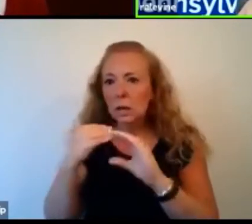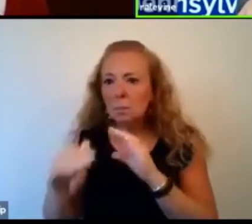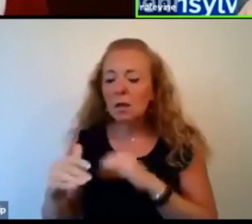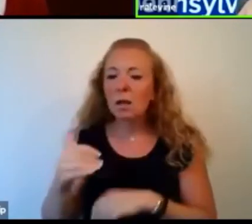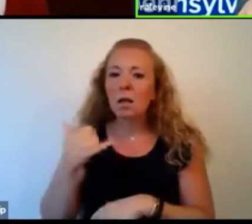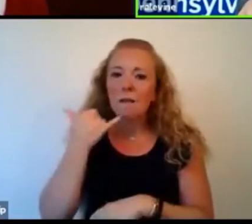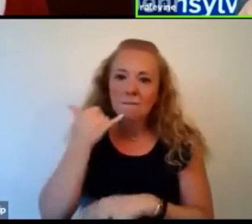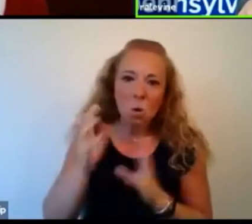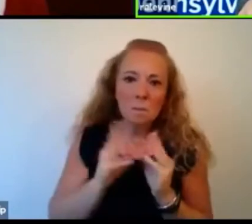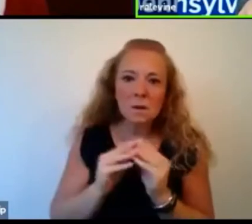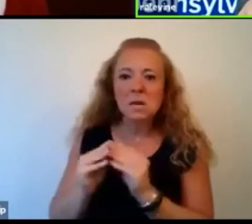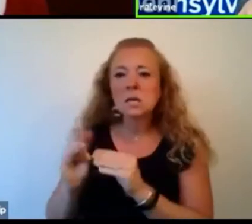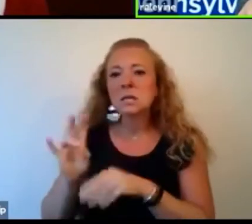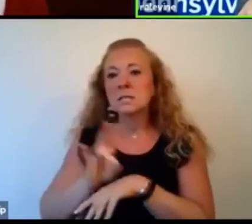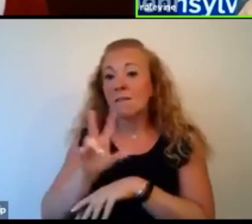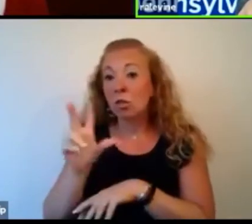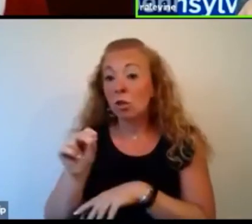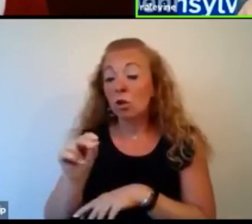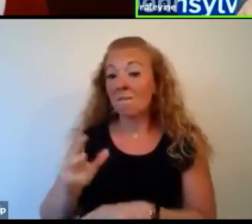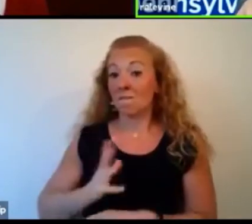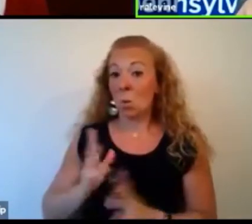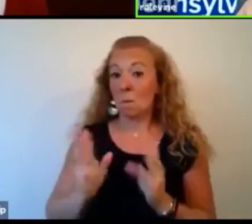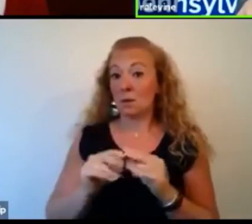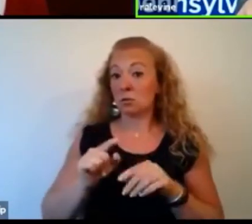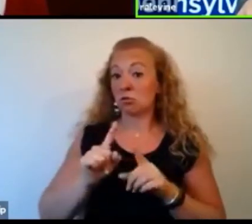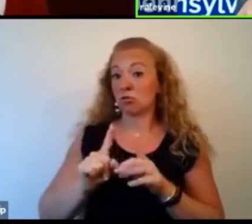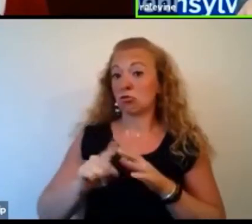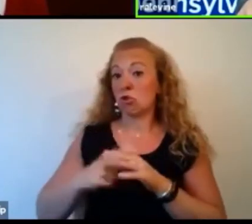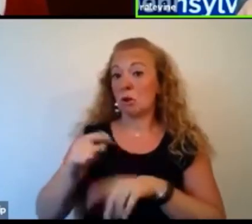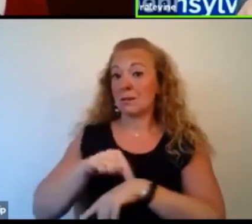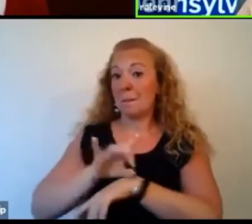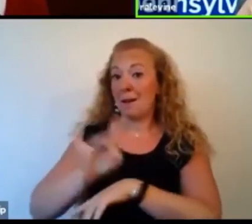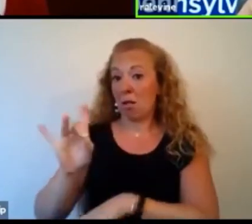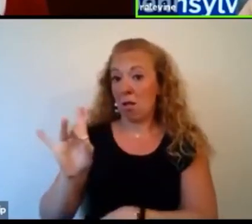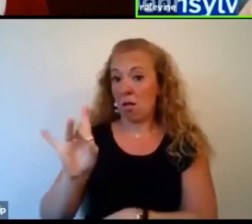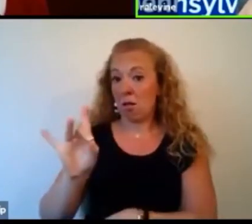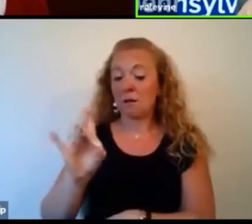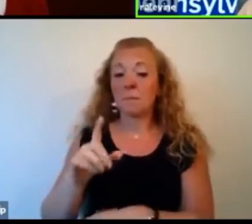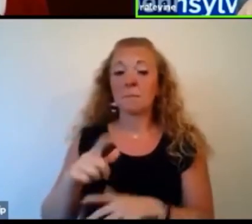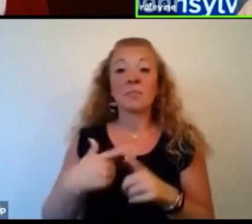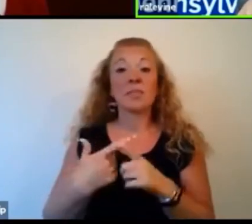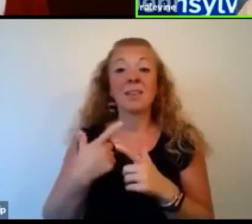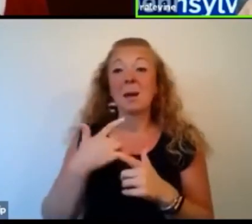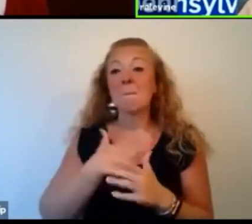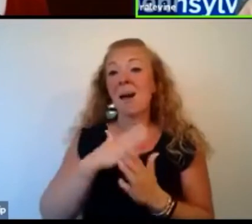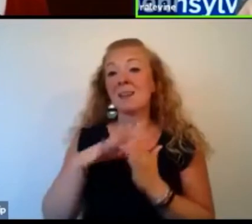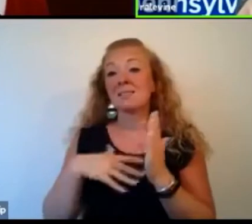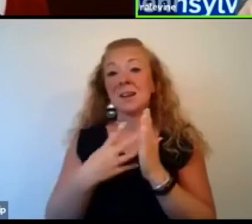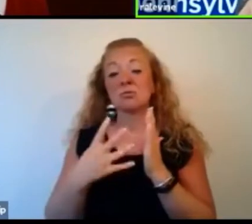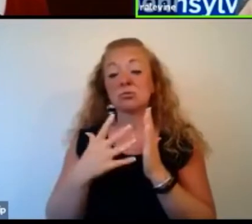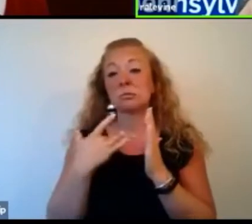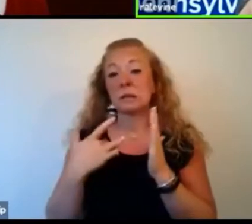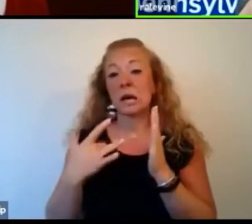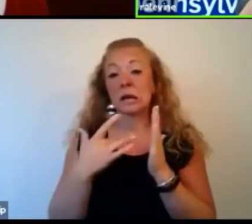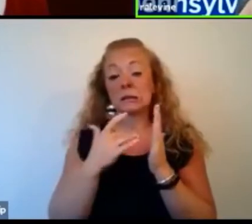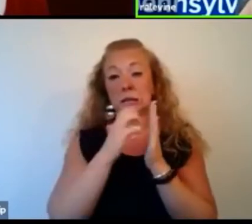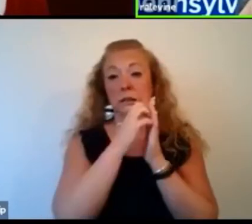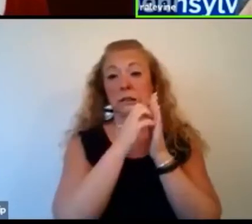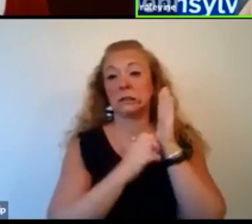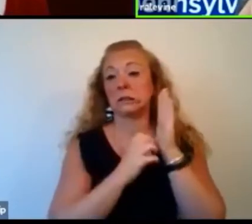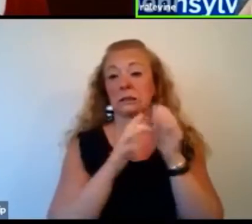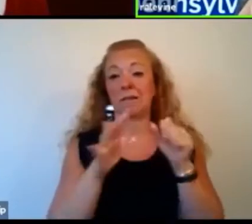730. We start our formal meetings at eight. And then I am booked solid through probably about